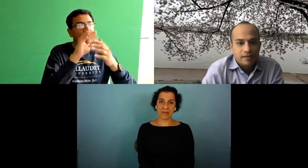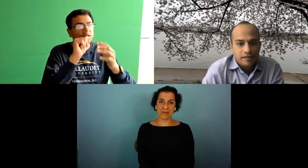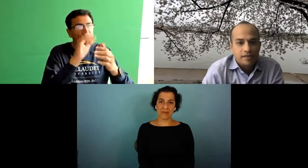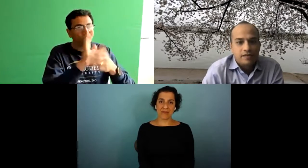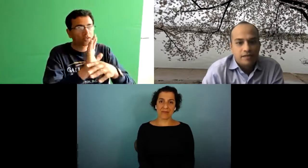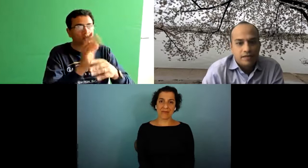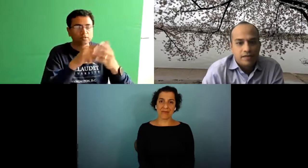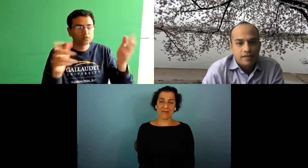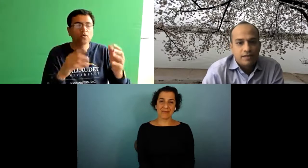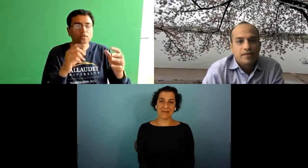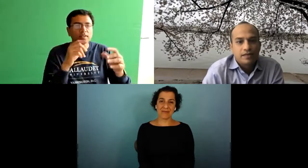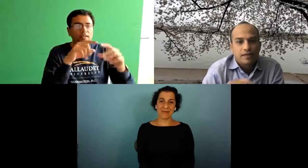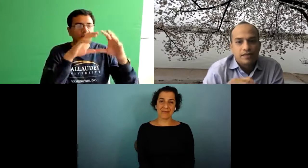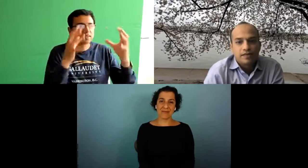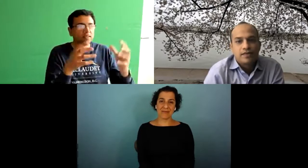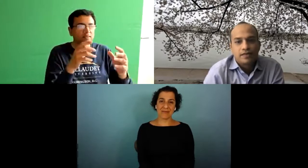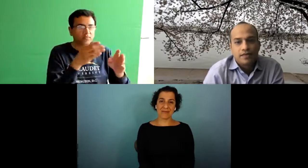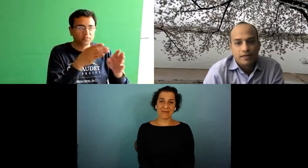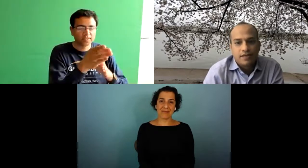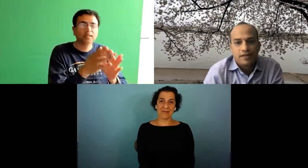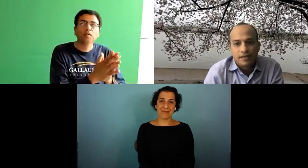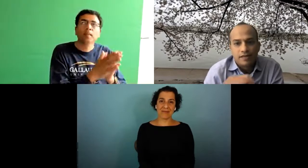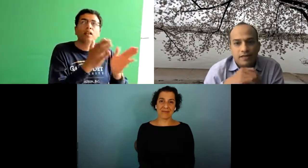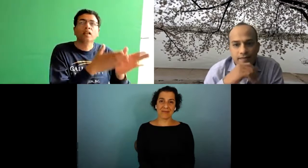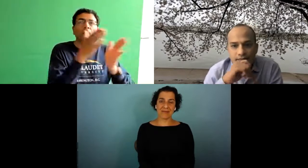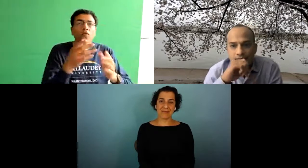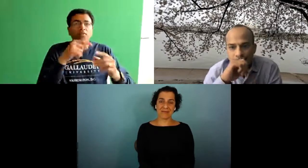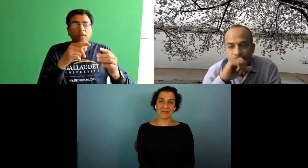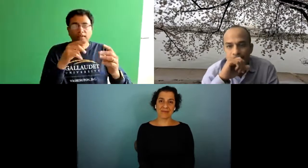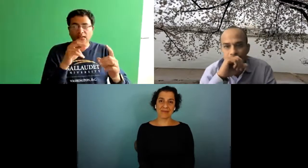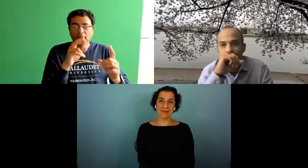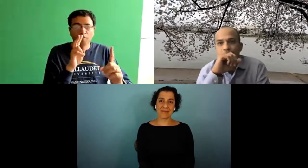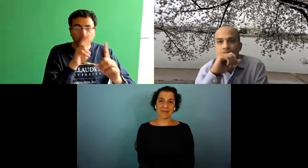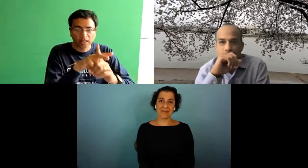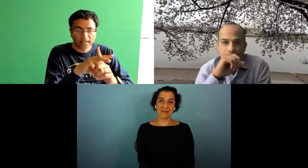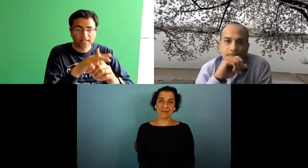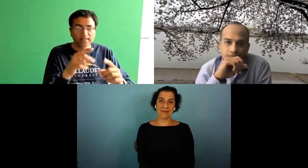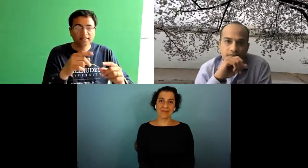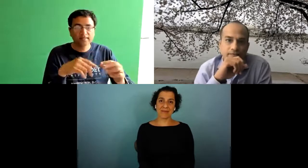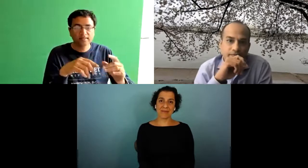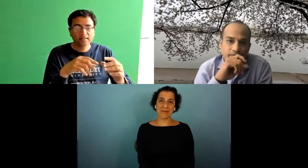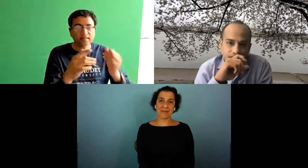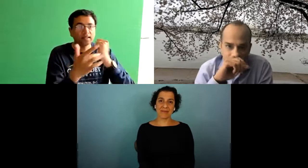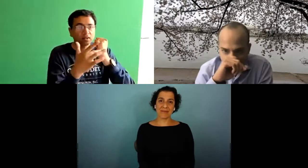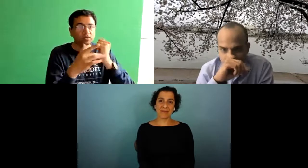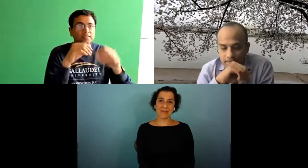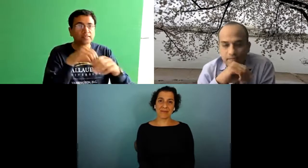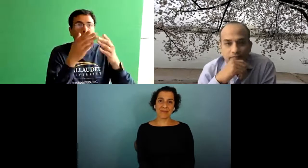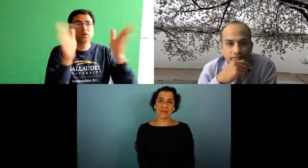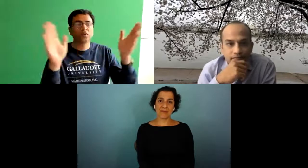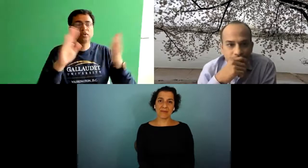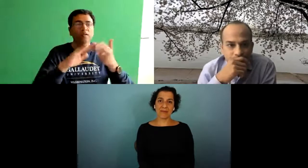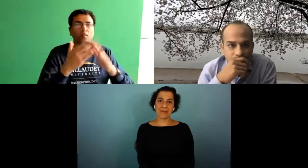with language video the use of video so i just wanted to mention that major now as for